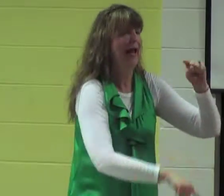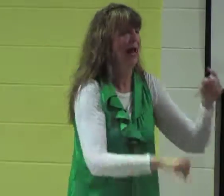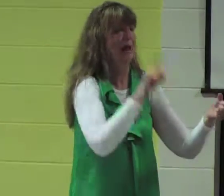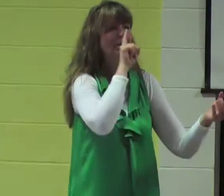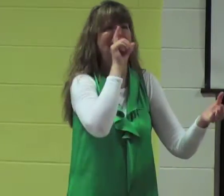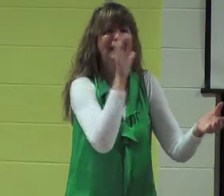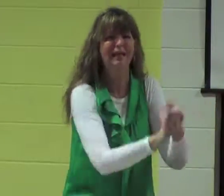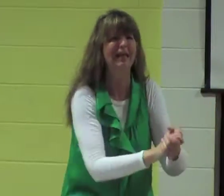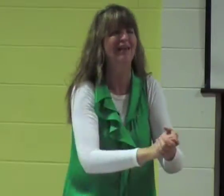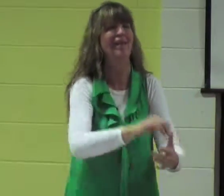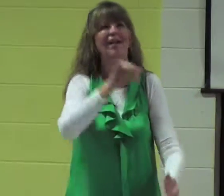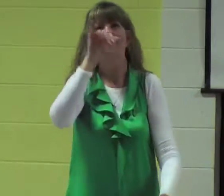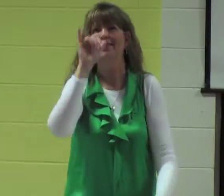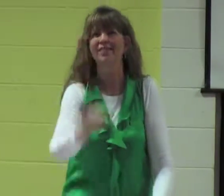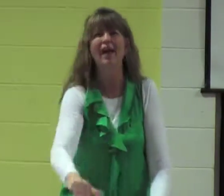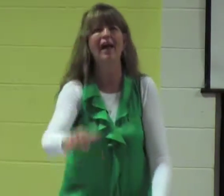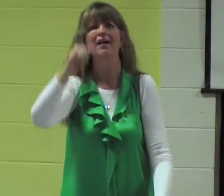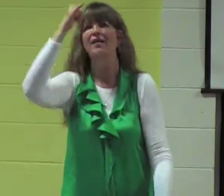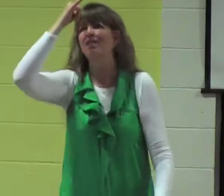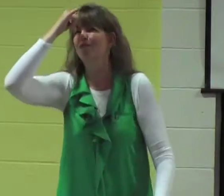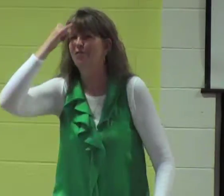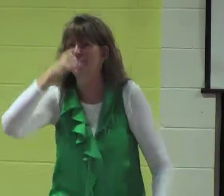looking for heaven, looking into the universe